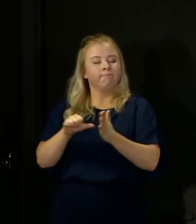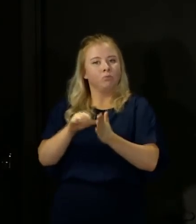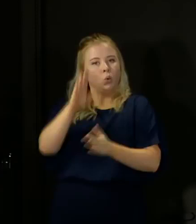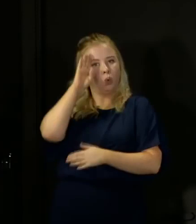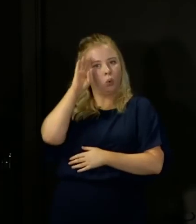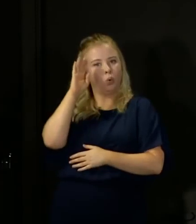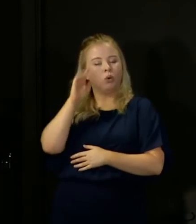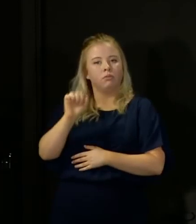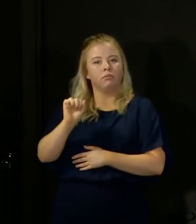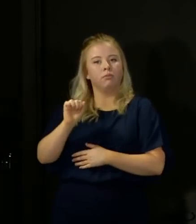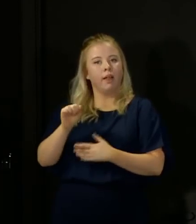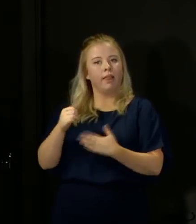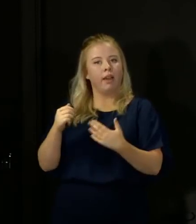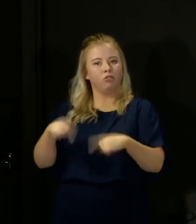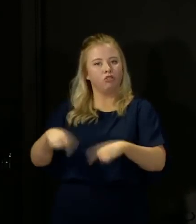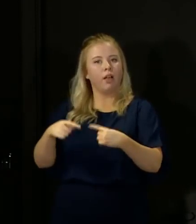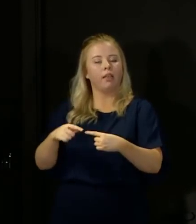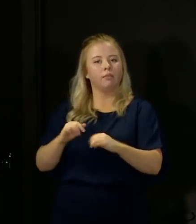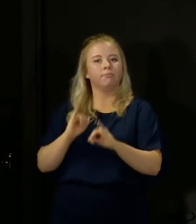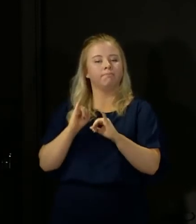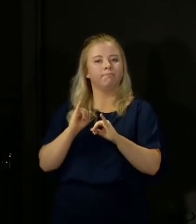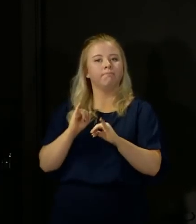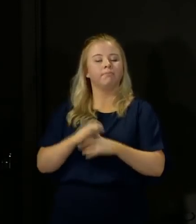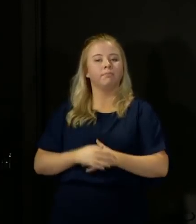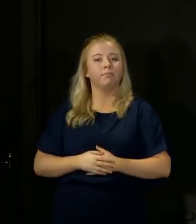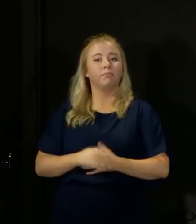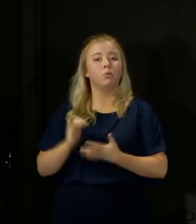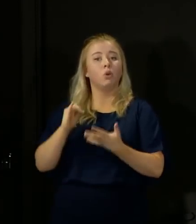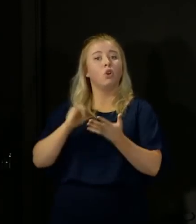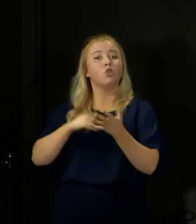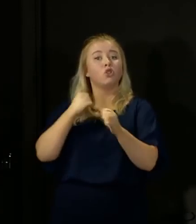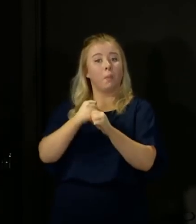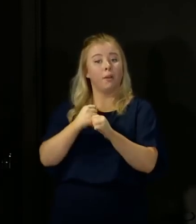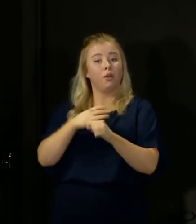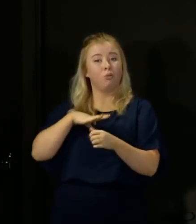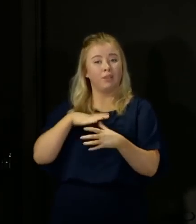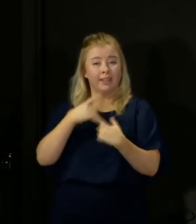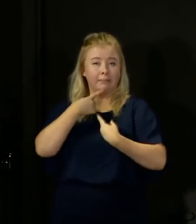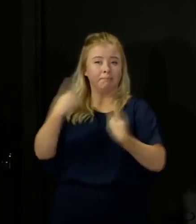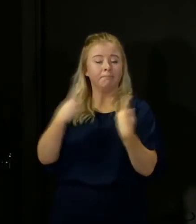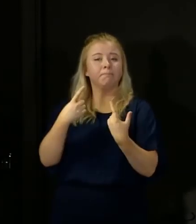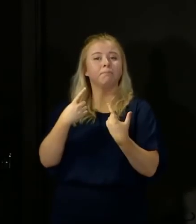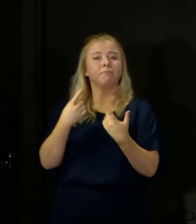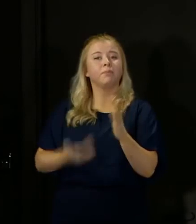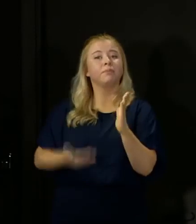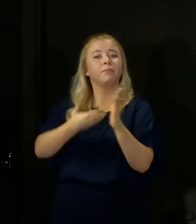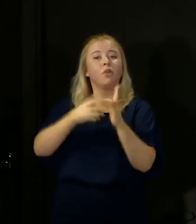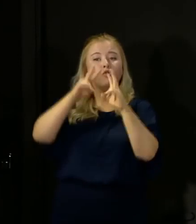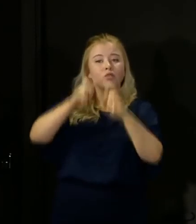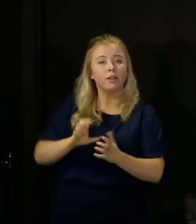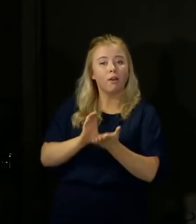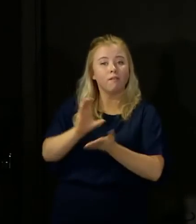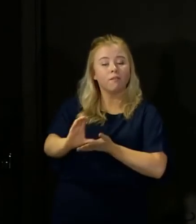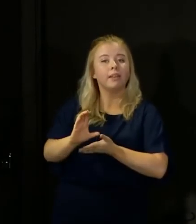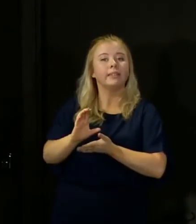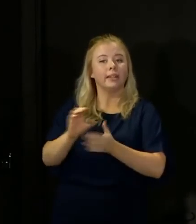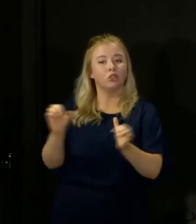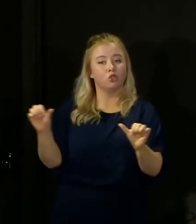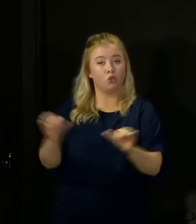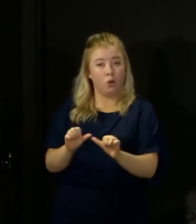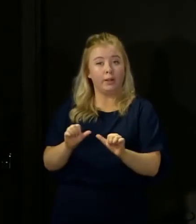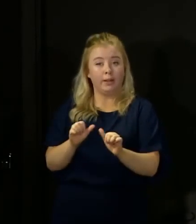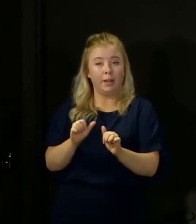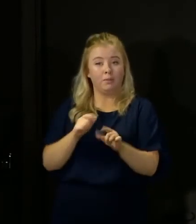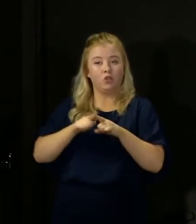financial challenge. The Scottish Government has already announced additional research funding to help in the short term with that challenge. Through the